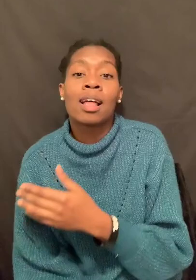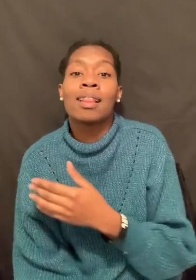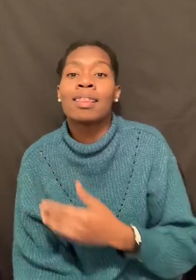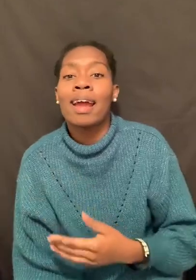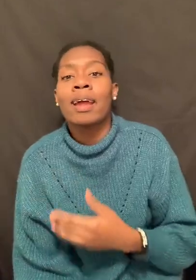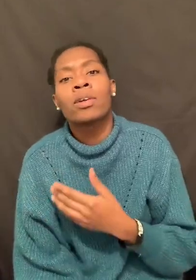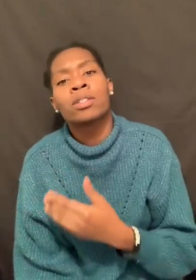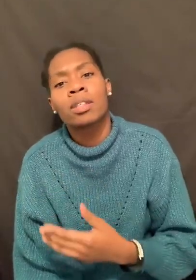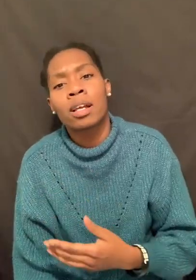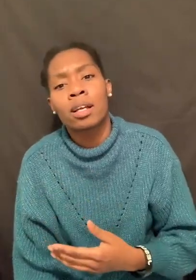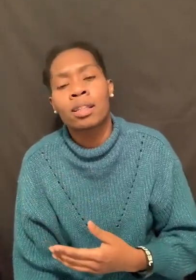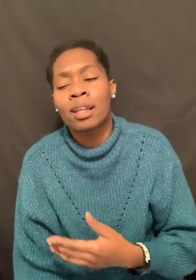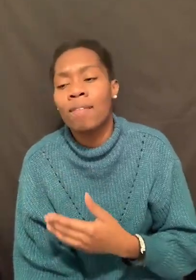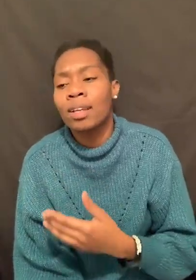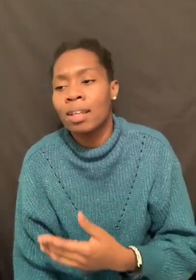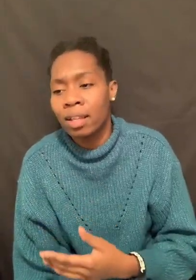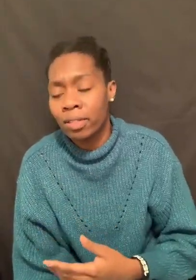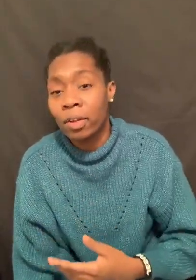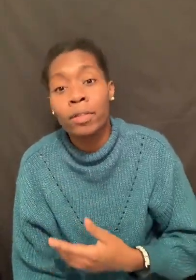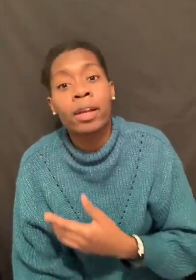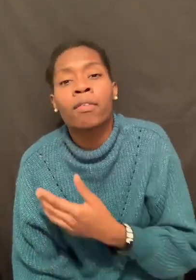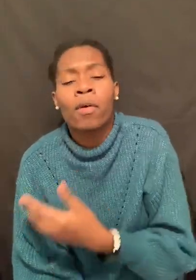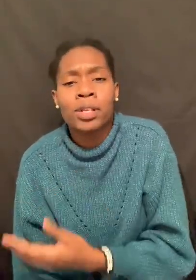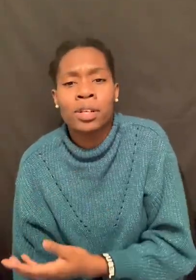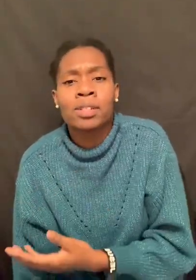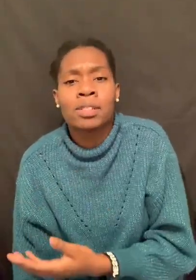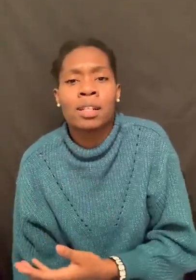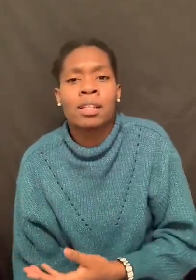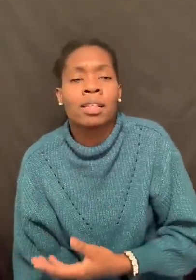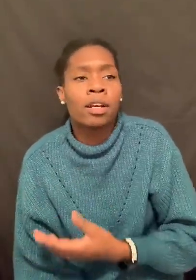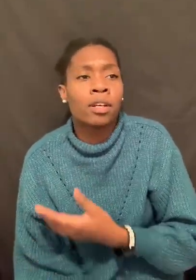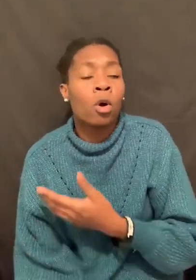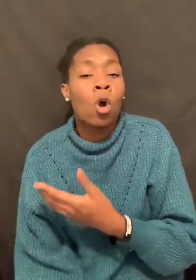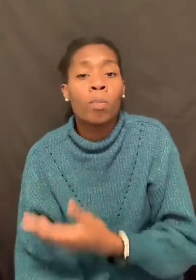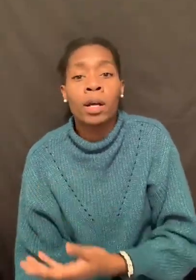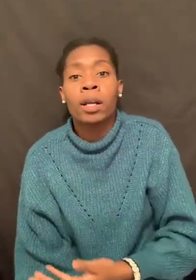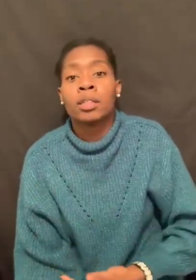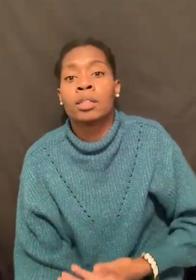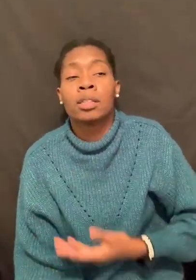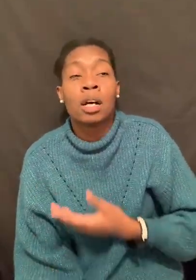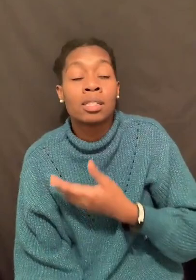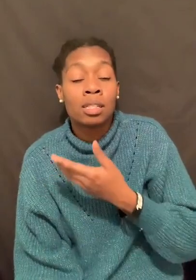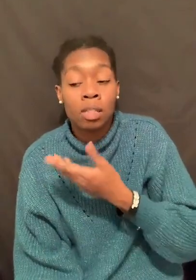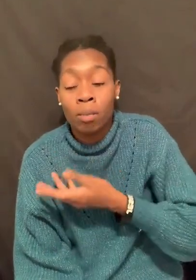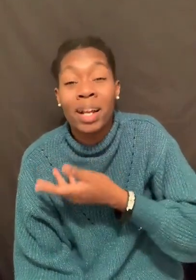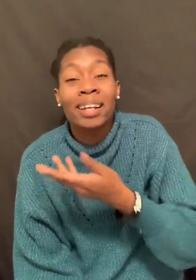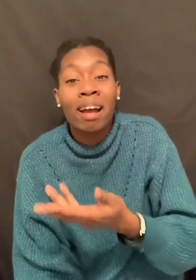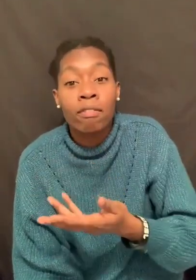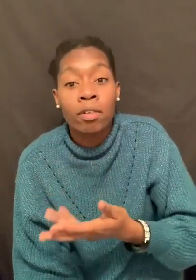they're sick, they have a need. Of course, they're in sin. They're in a horrible condition. This could bring death